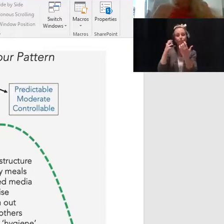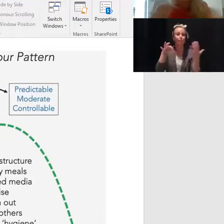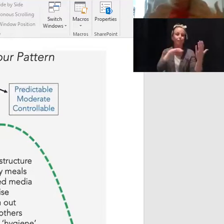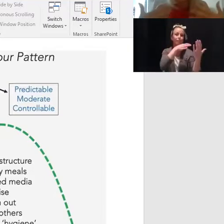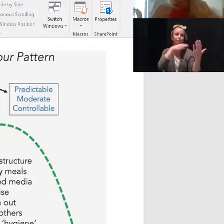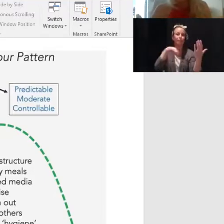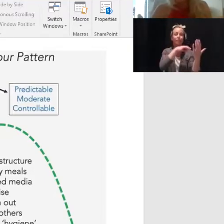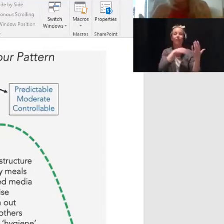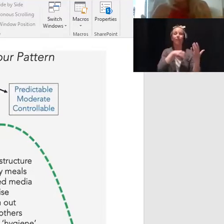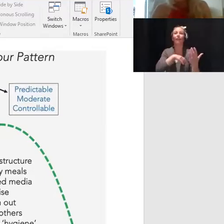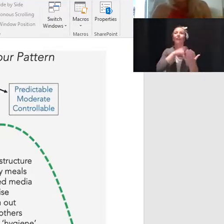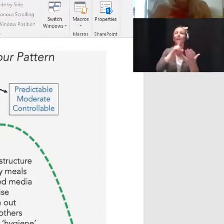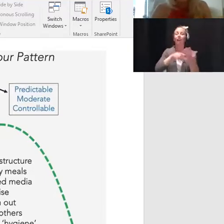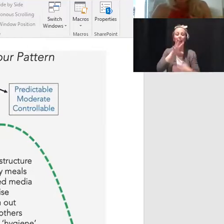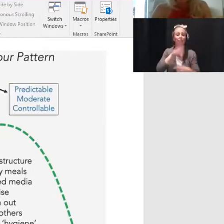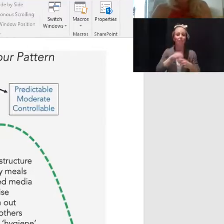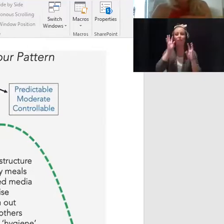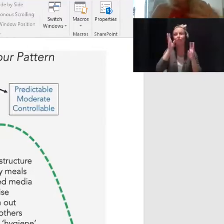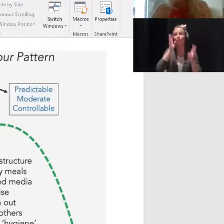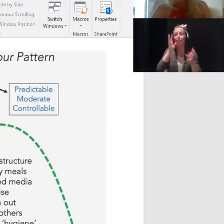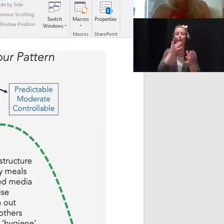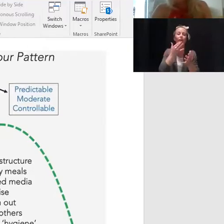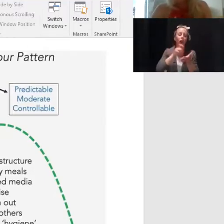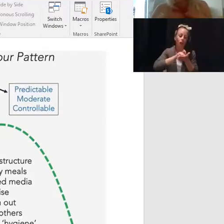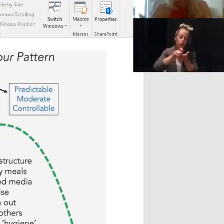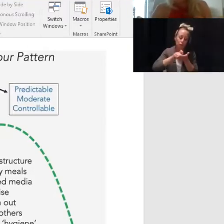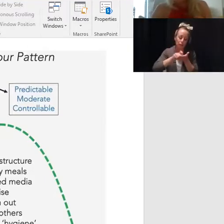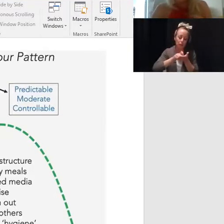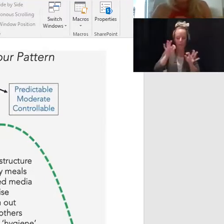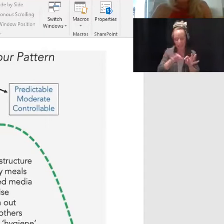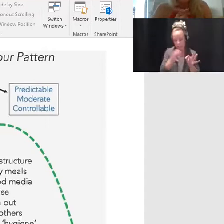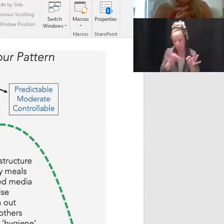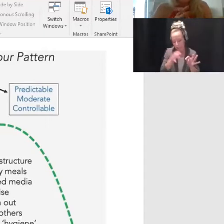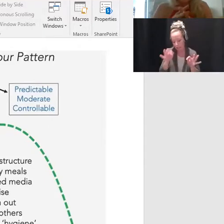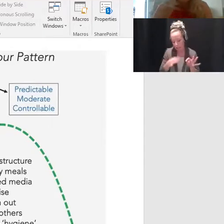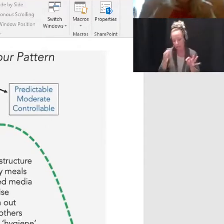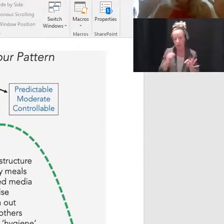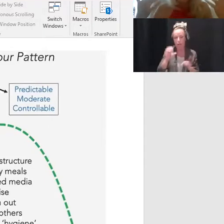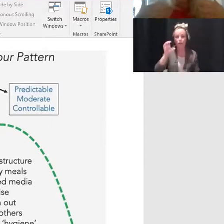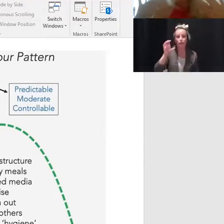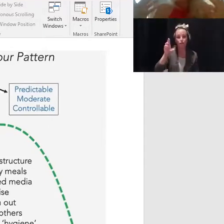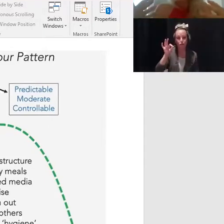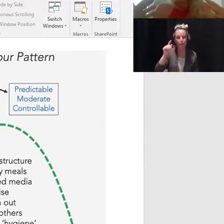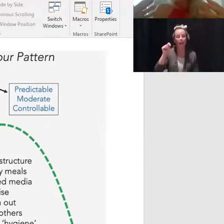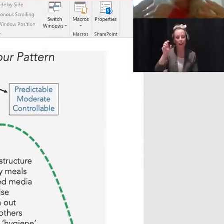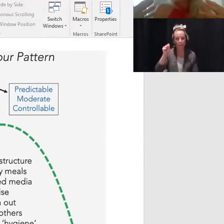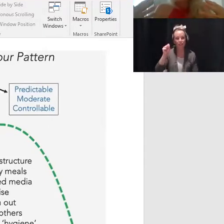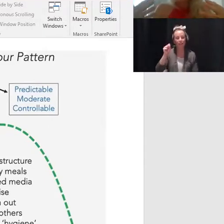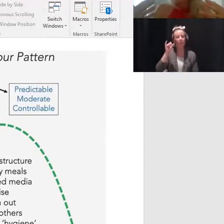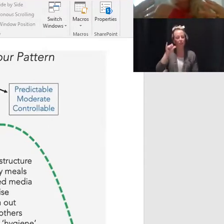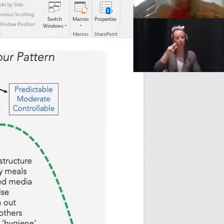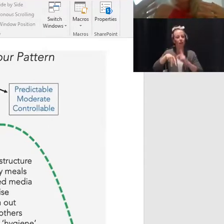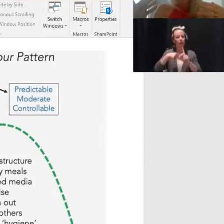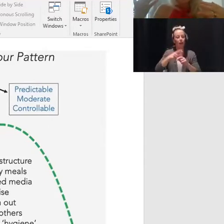engaging in creative activities, coloring, knitting, crafts. All of these rhythmic activities